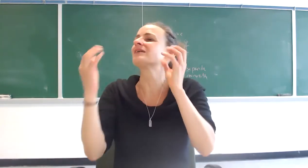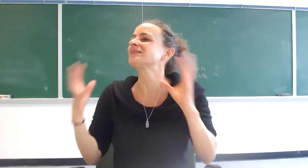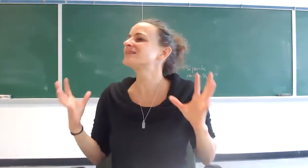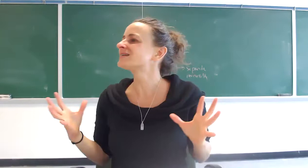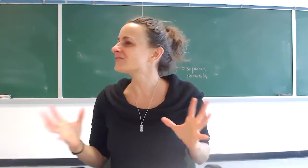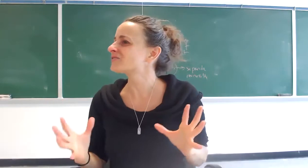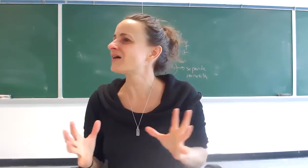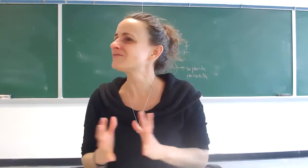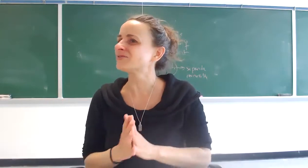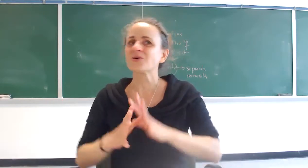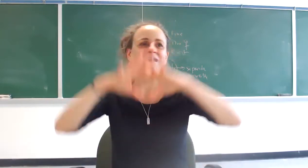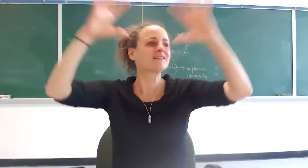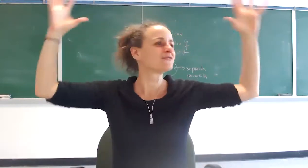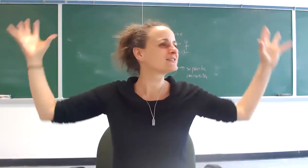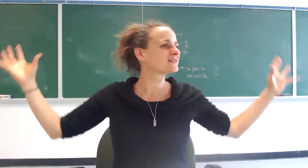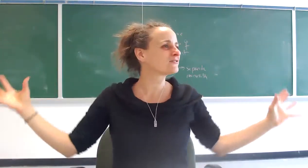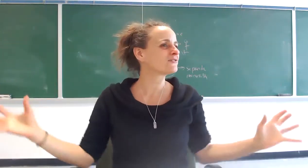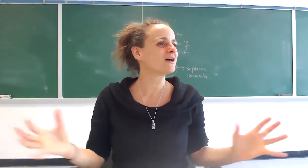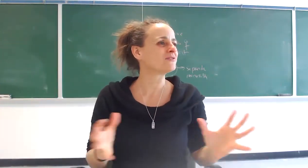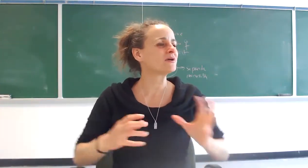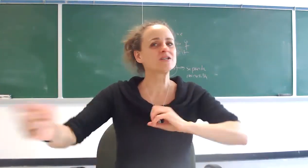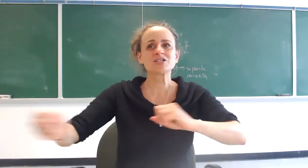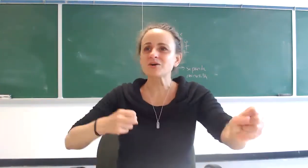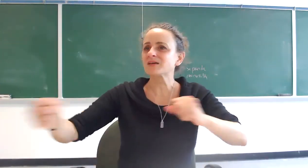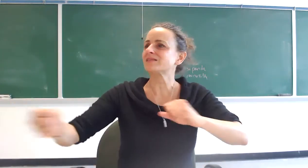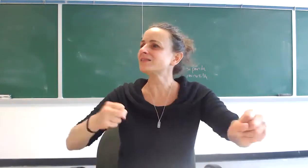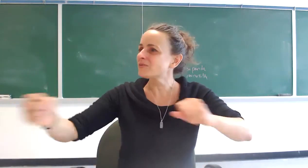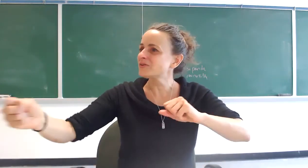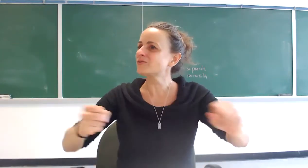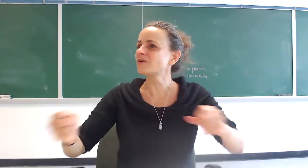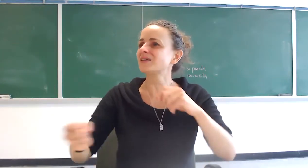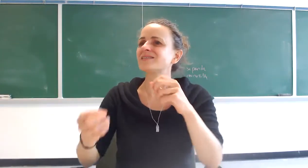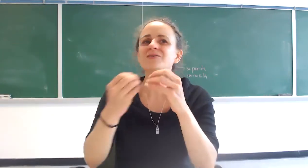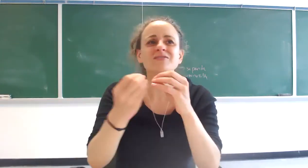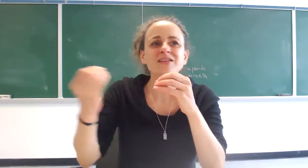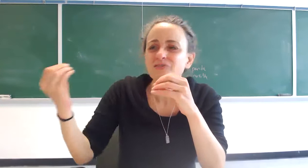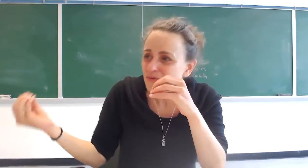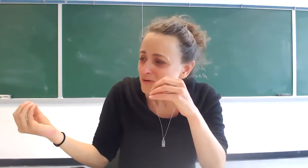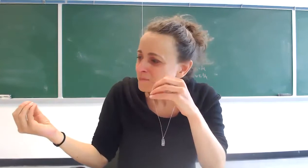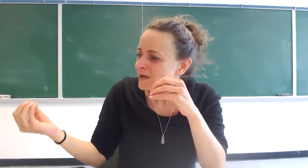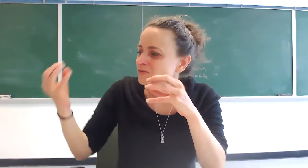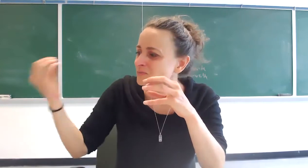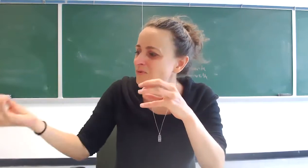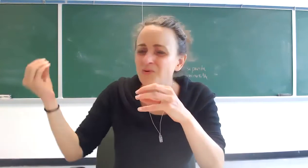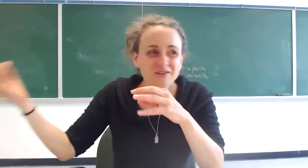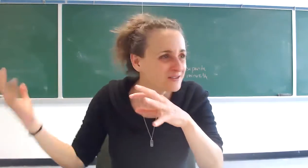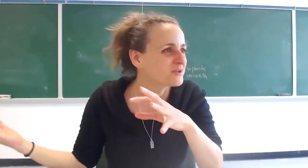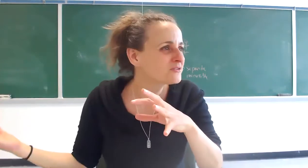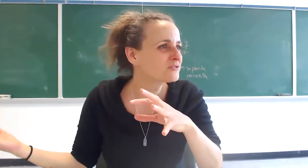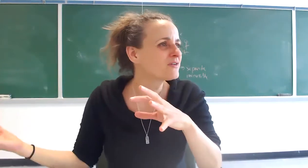instinct of survival collective instinct of survival right we share because that's how we survive because they're giving the food to people who are not going to survive